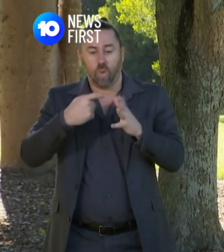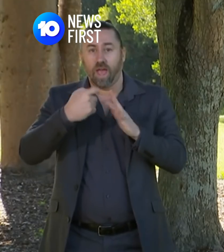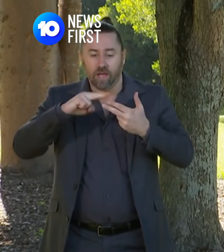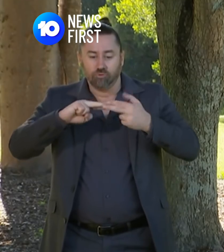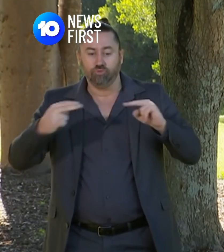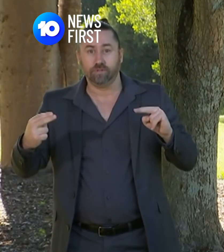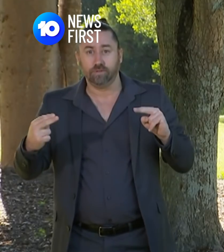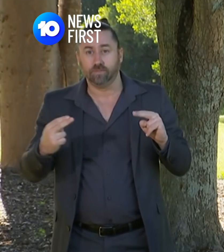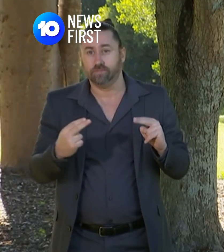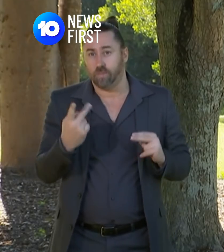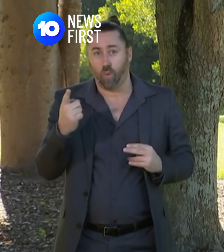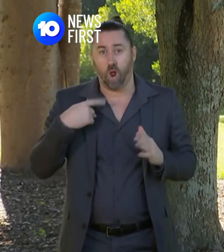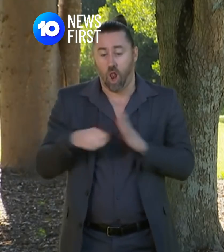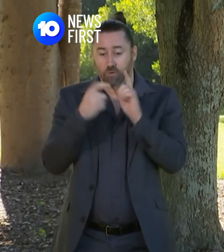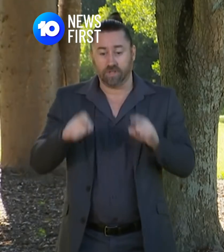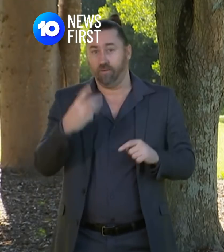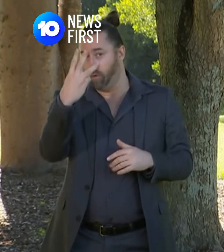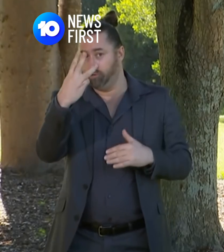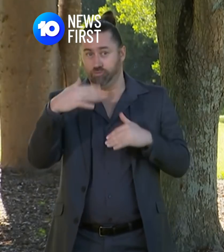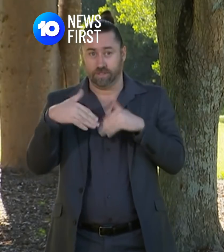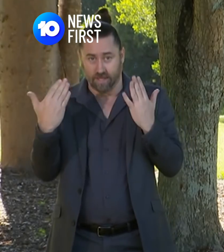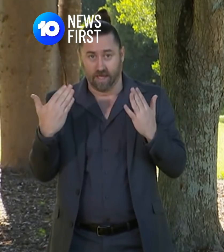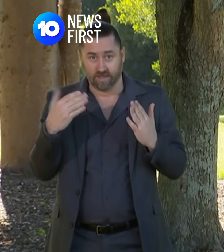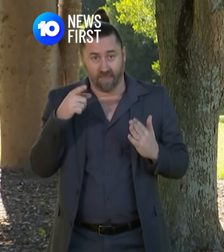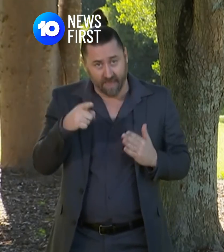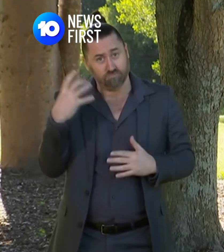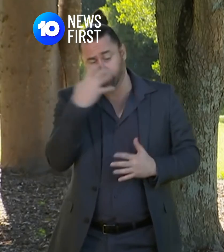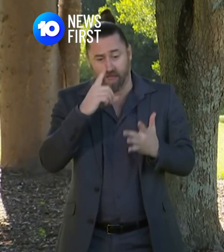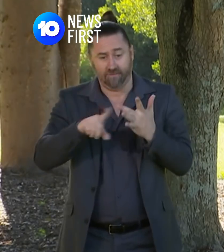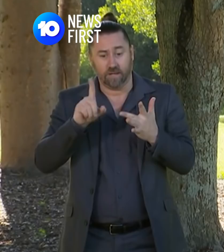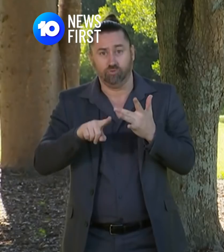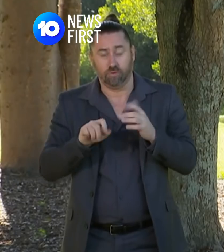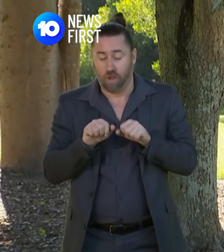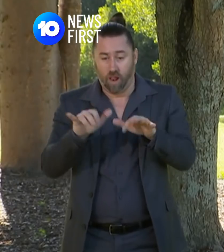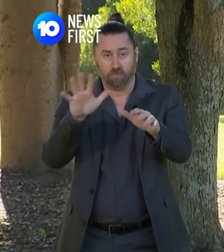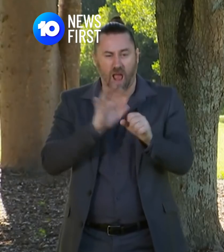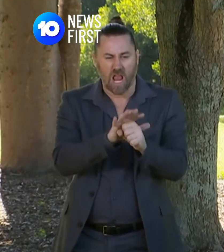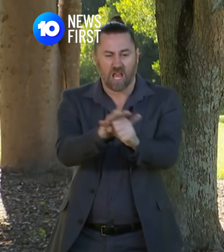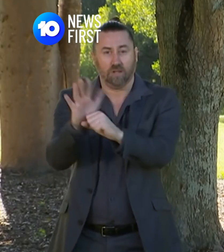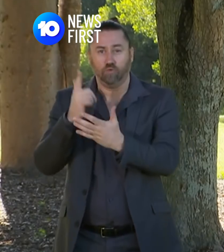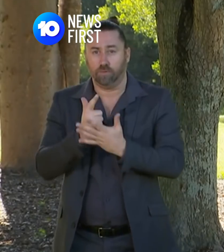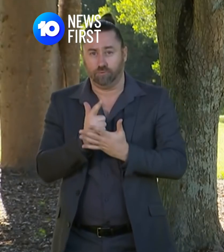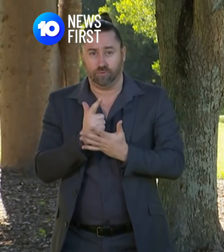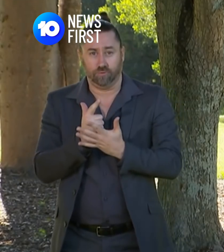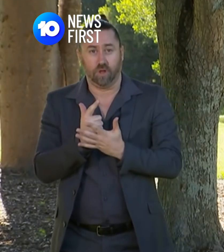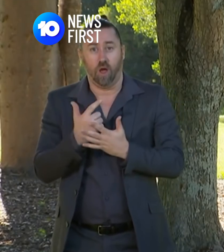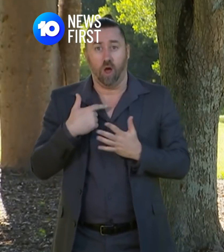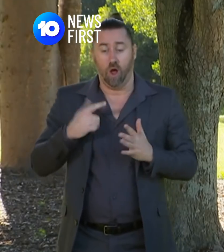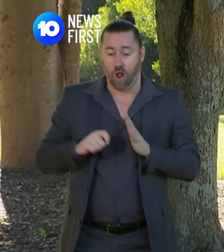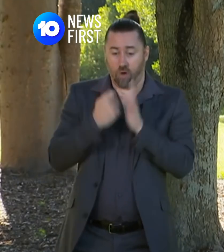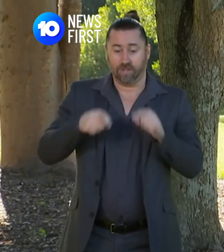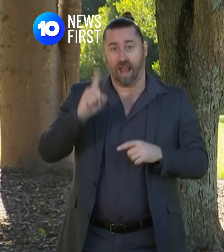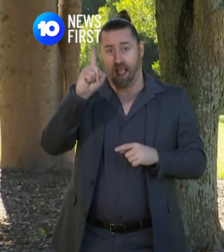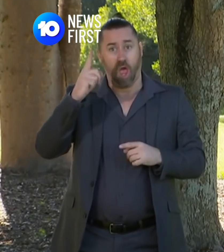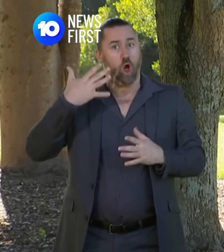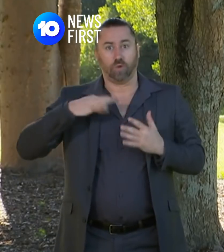It is highly infectious. Now we need to do this now to avoid a longer